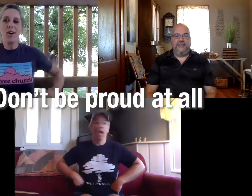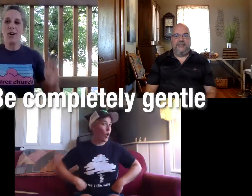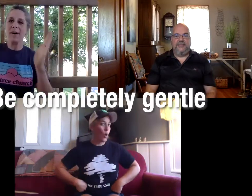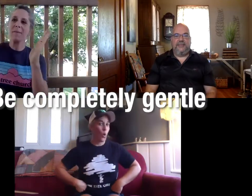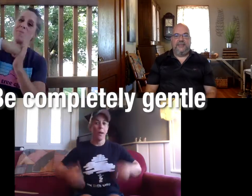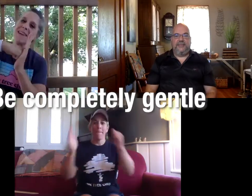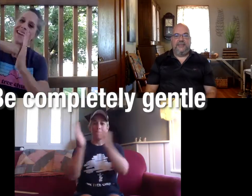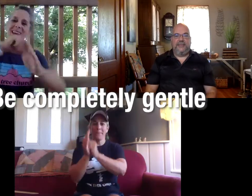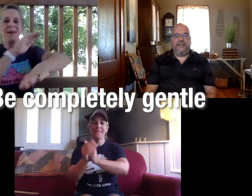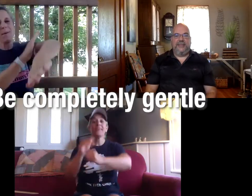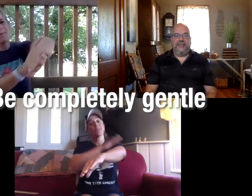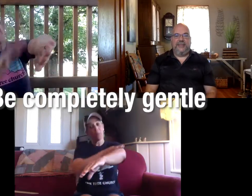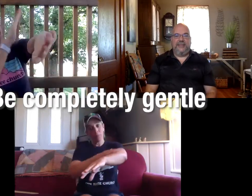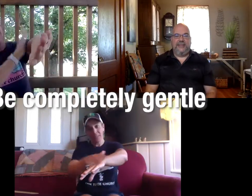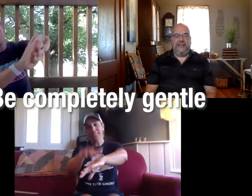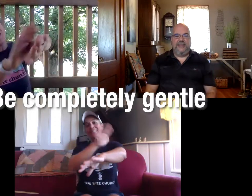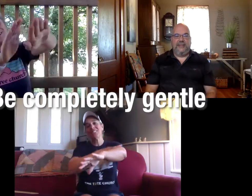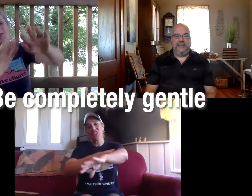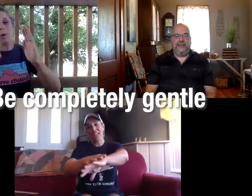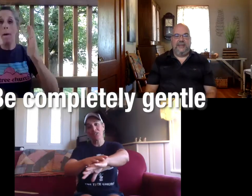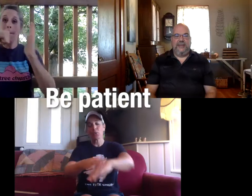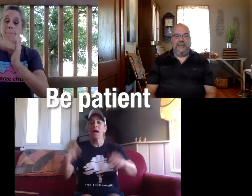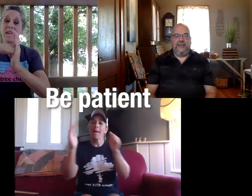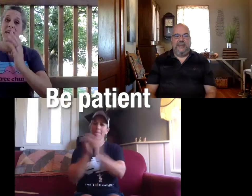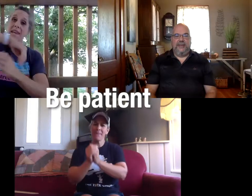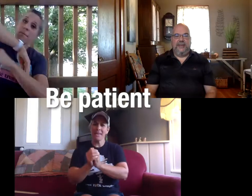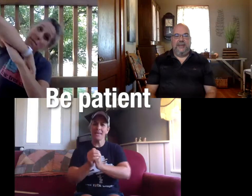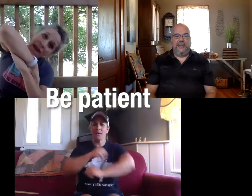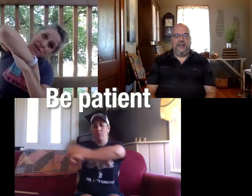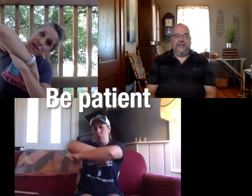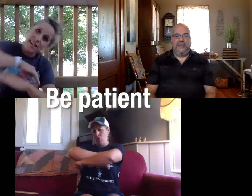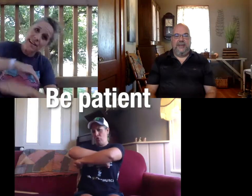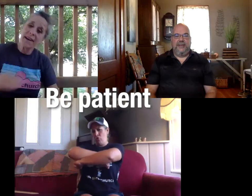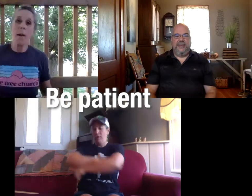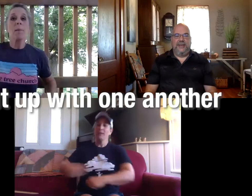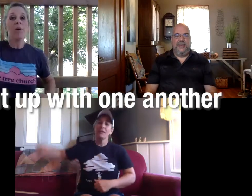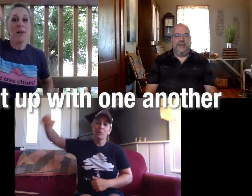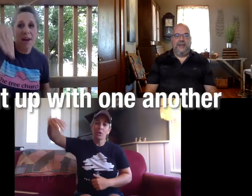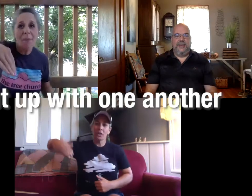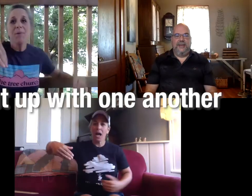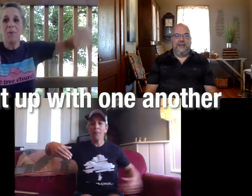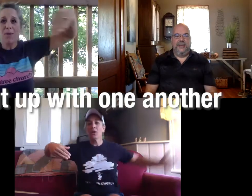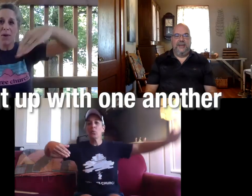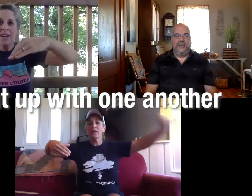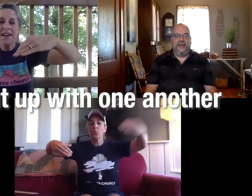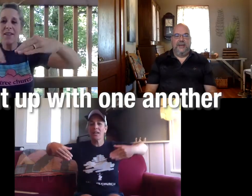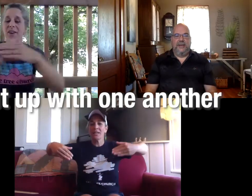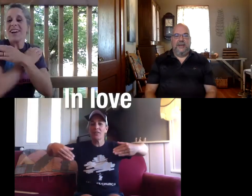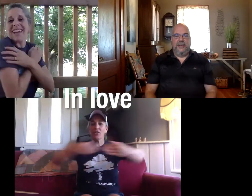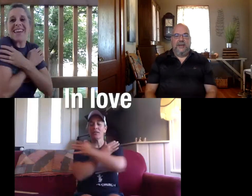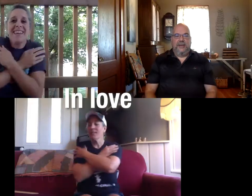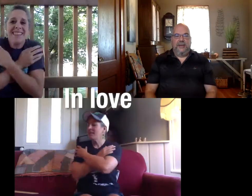all be completely gentle be patient put up with one